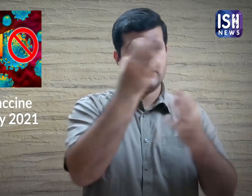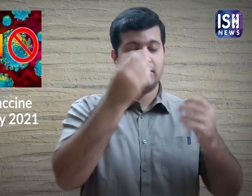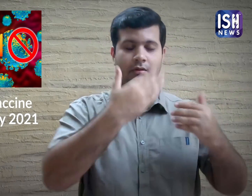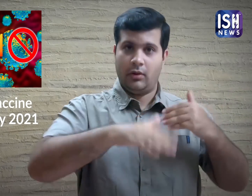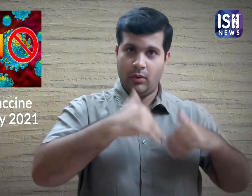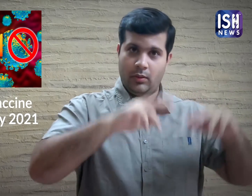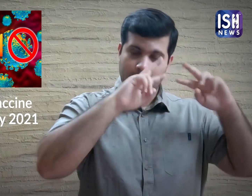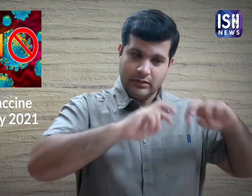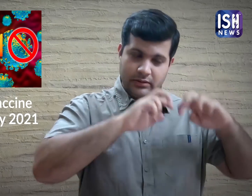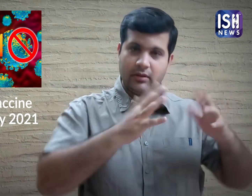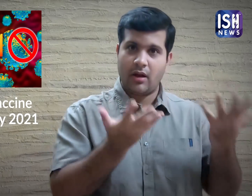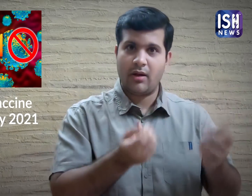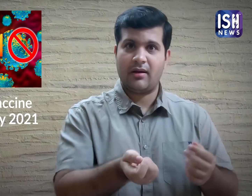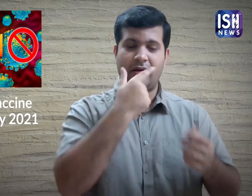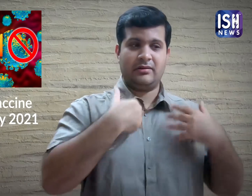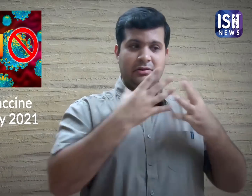Scientists are researching the use